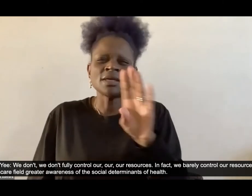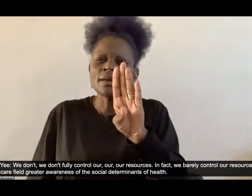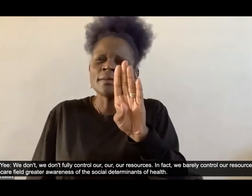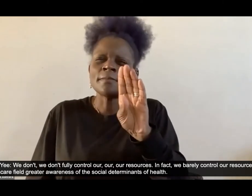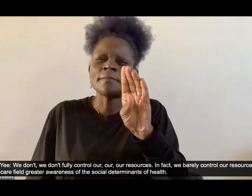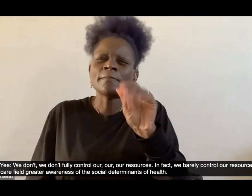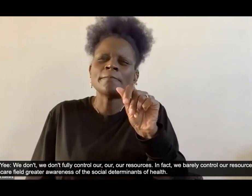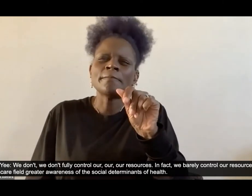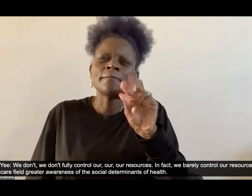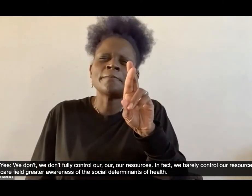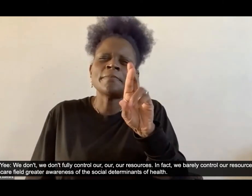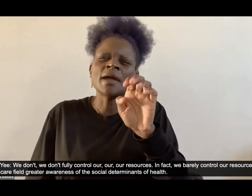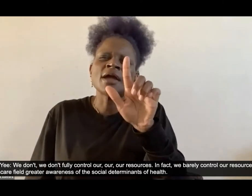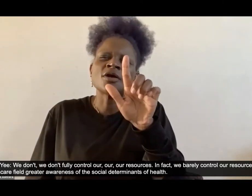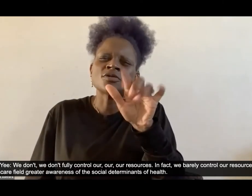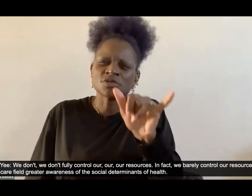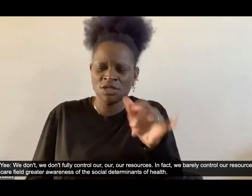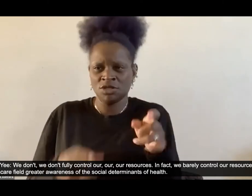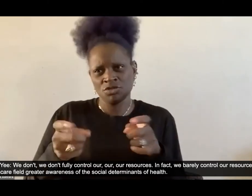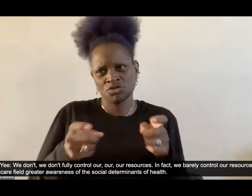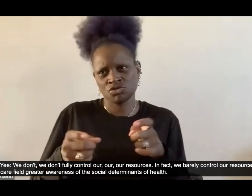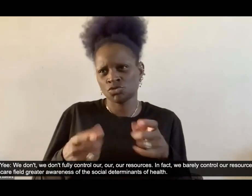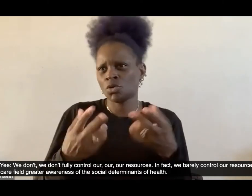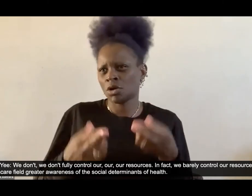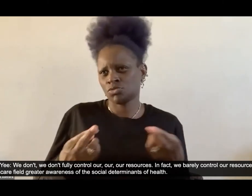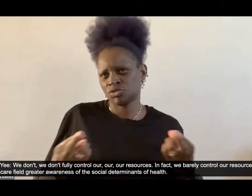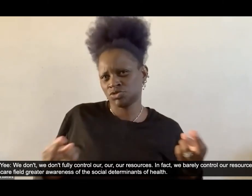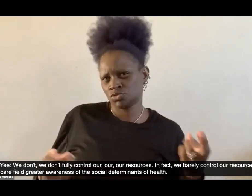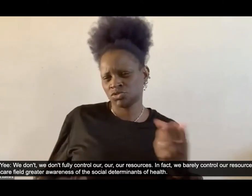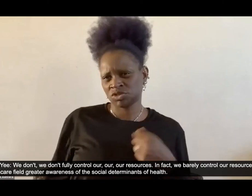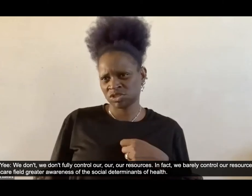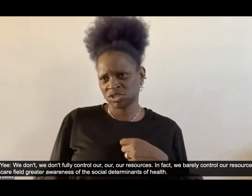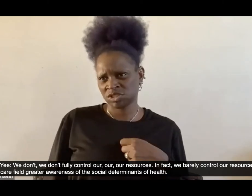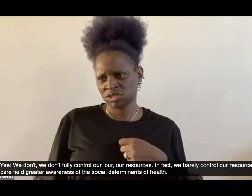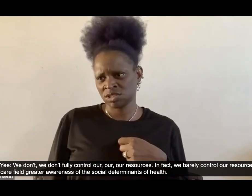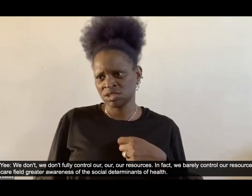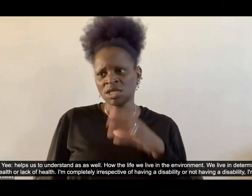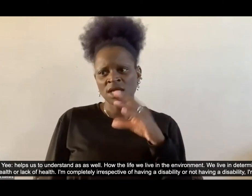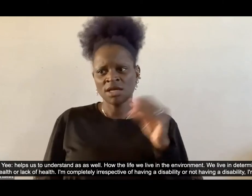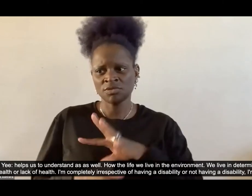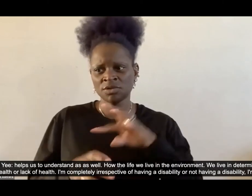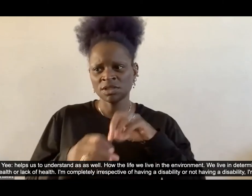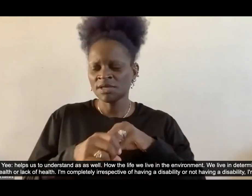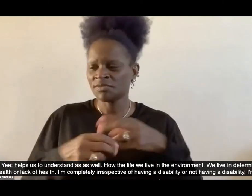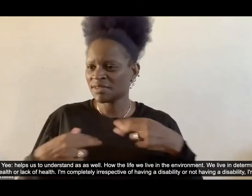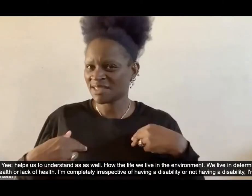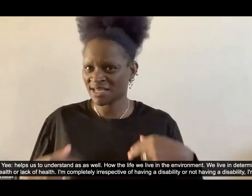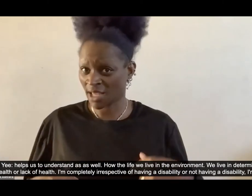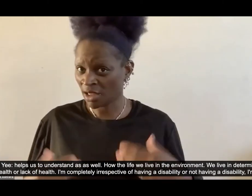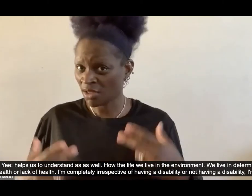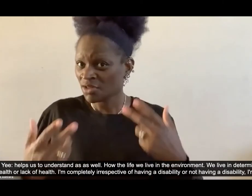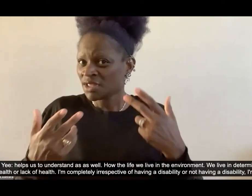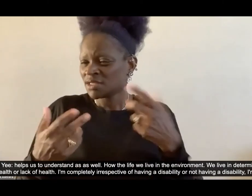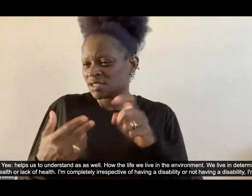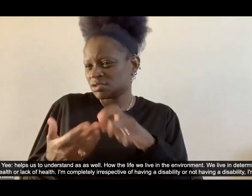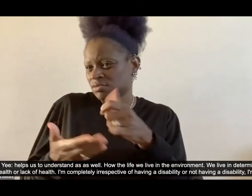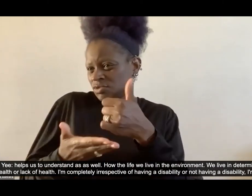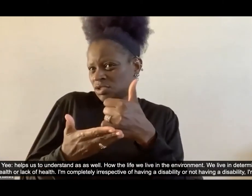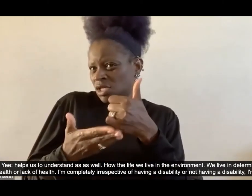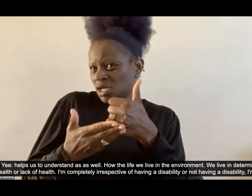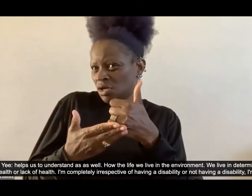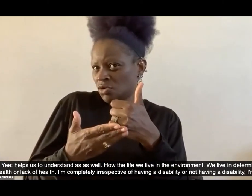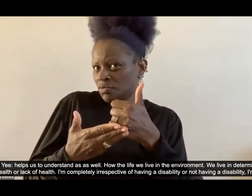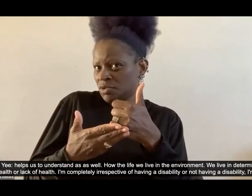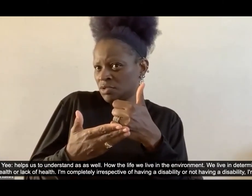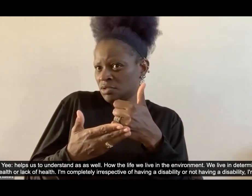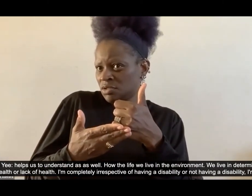and in the health care field greater awareness of the social determinants of health helps us to understand as as well how the